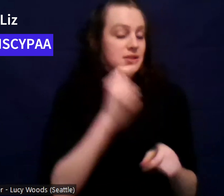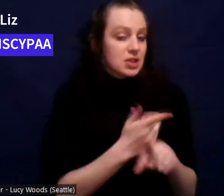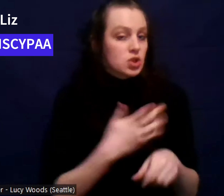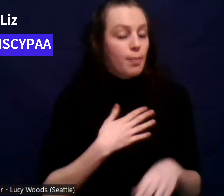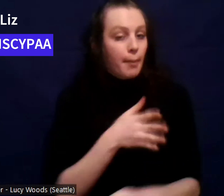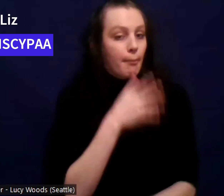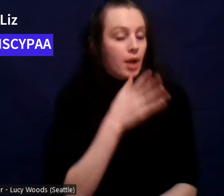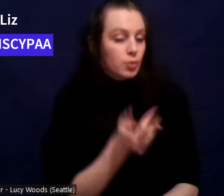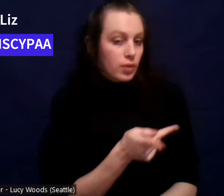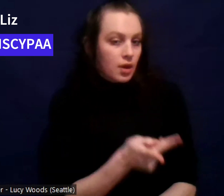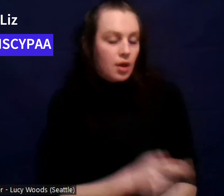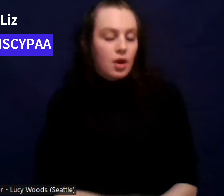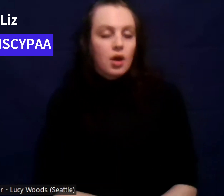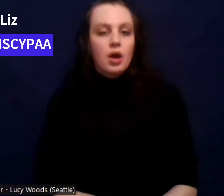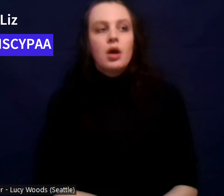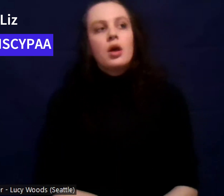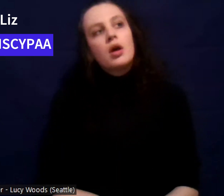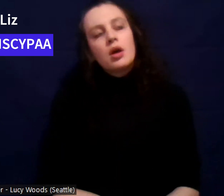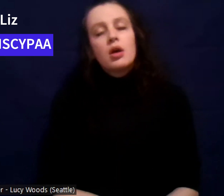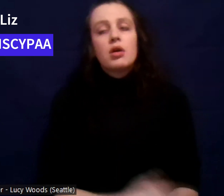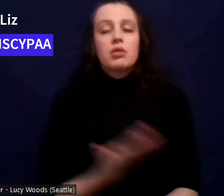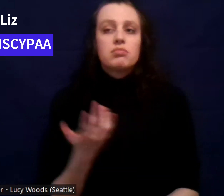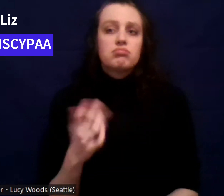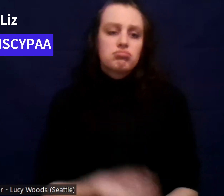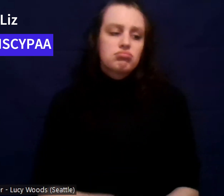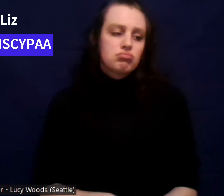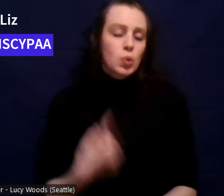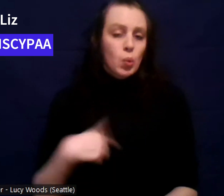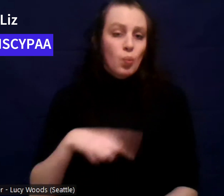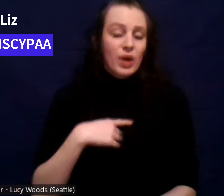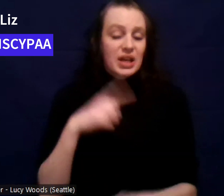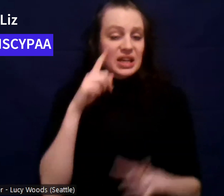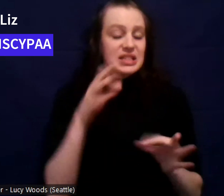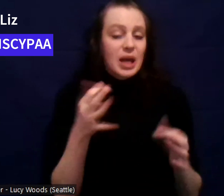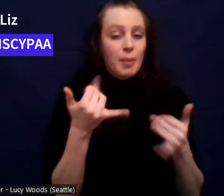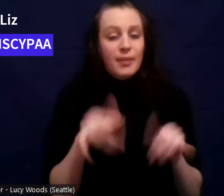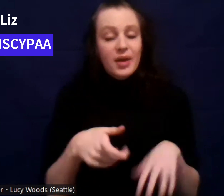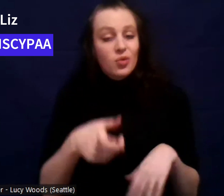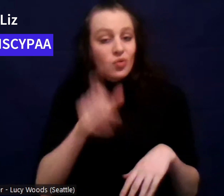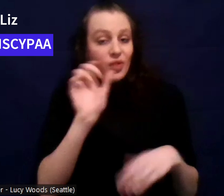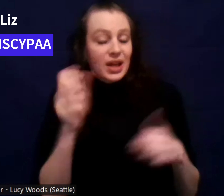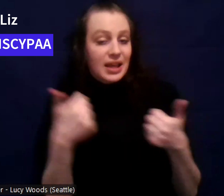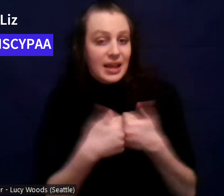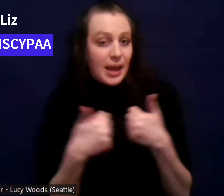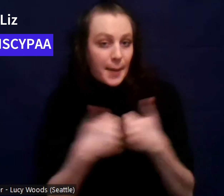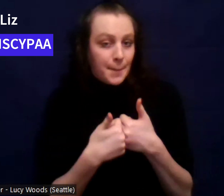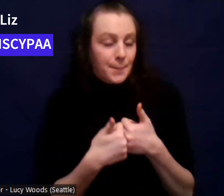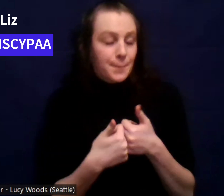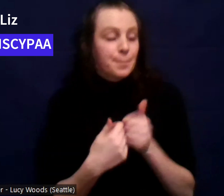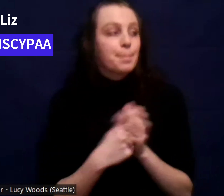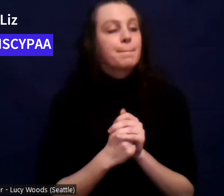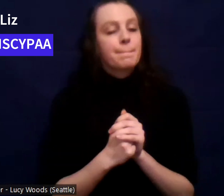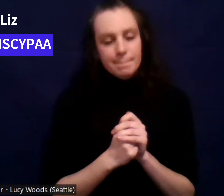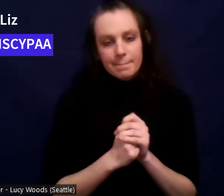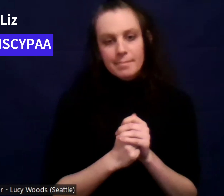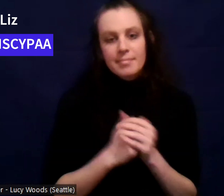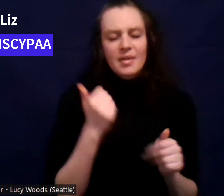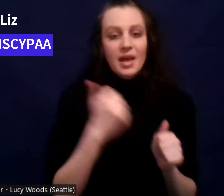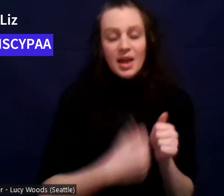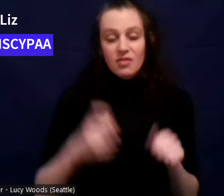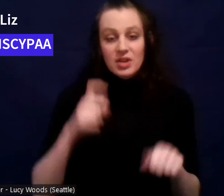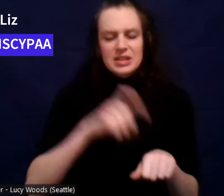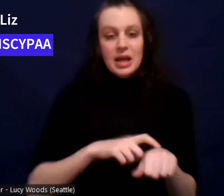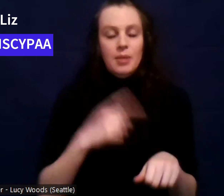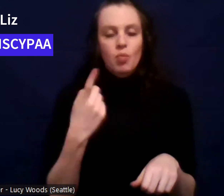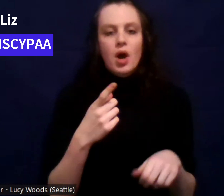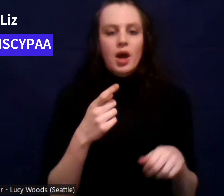Um, and for some reason we all decided to play a drinking game where every time, like one of us would pass go,